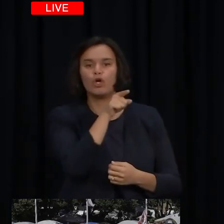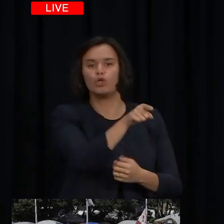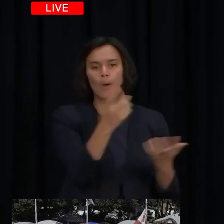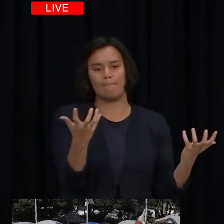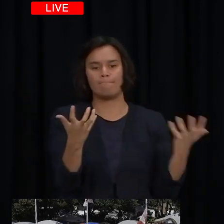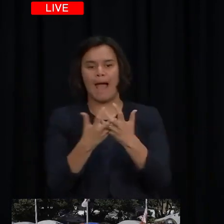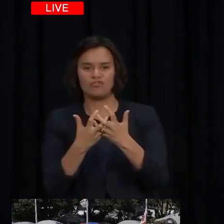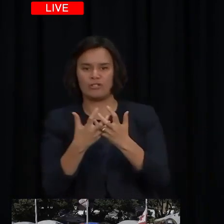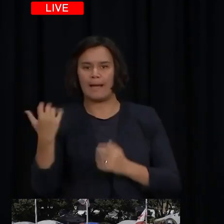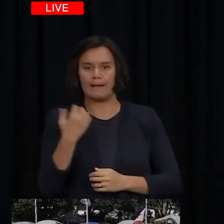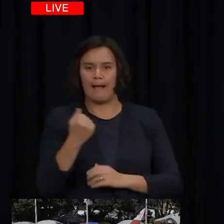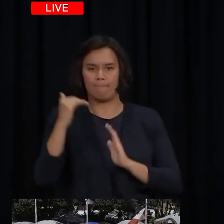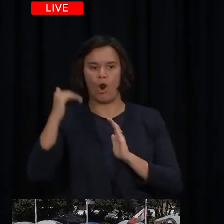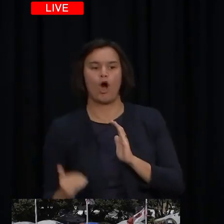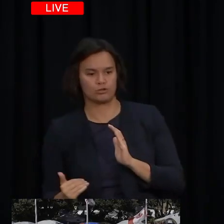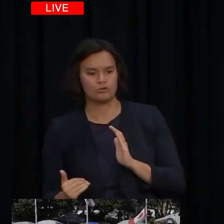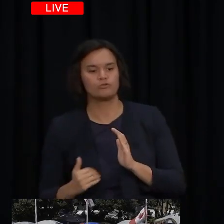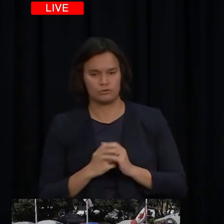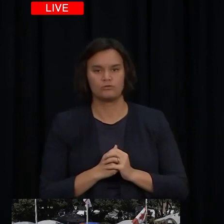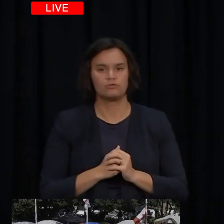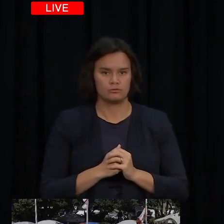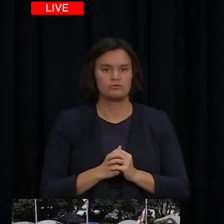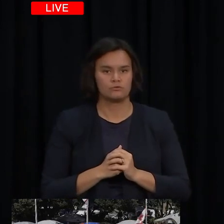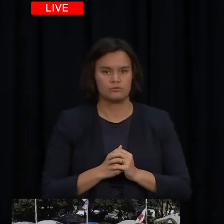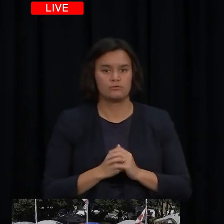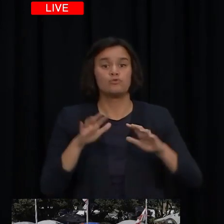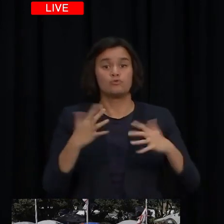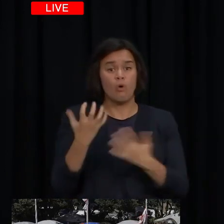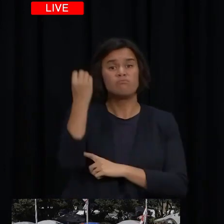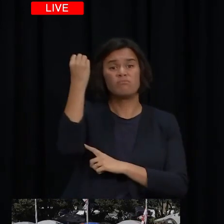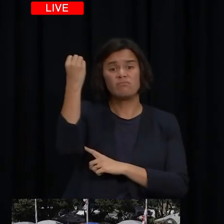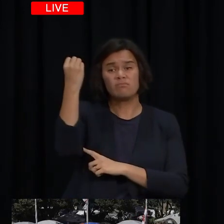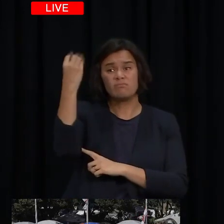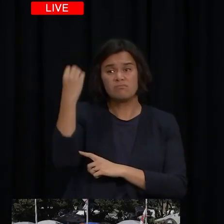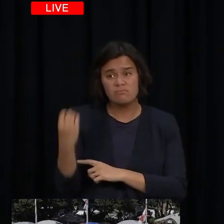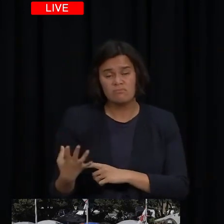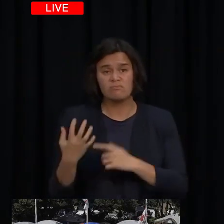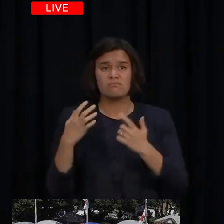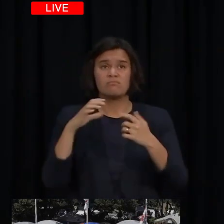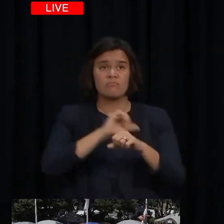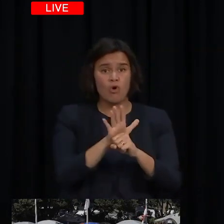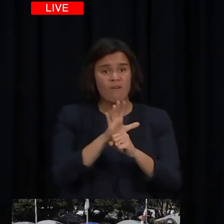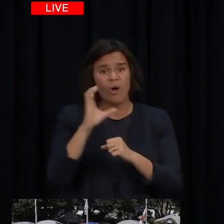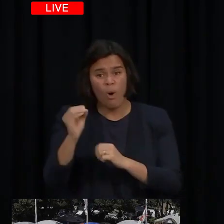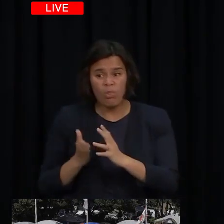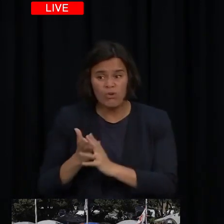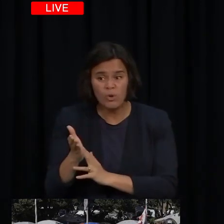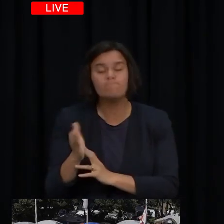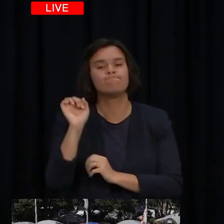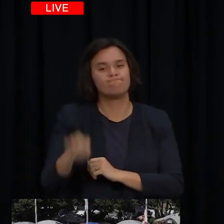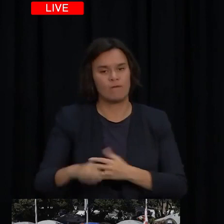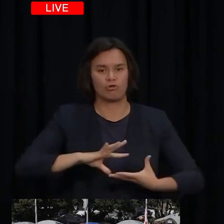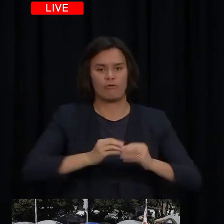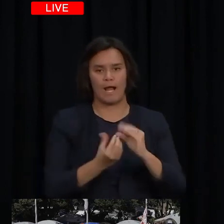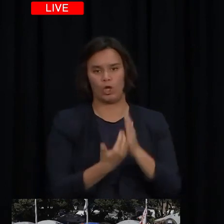link the revenue drop to the impact of the COVID protection framework and the spread of Omicron. A new payment has been created, the COVID support